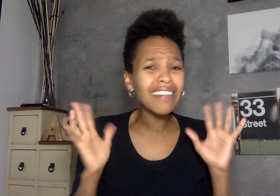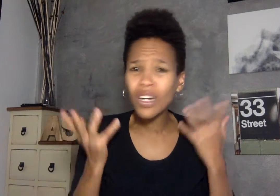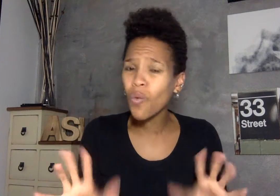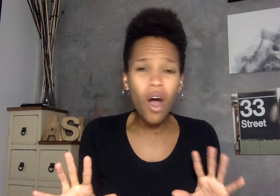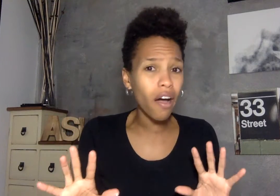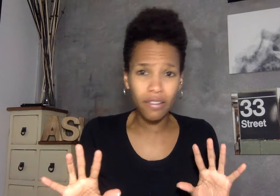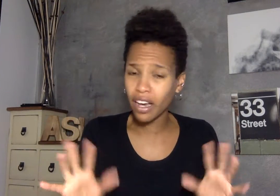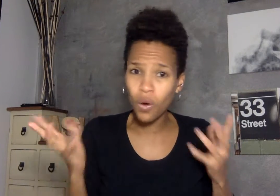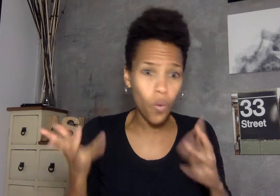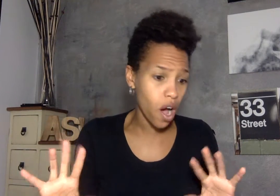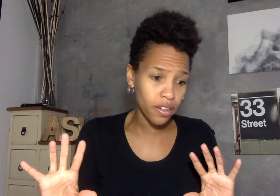i don't want i don't want